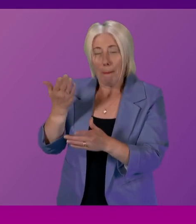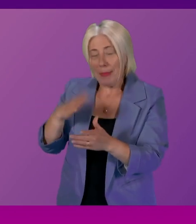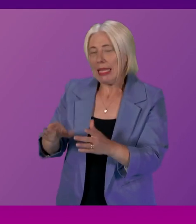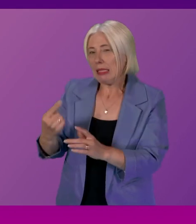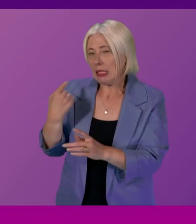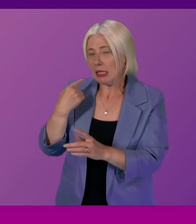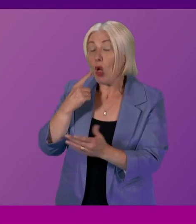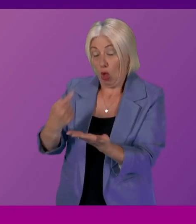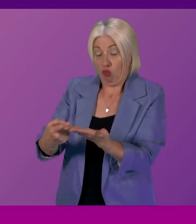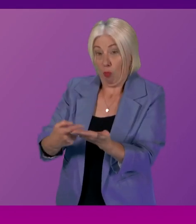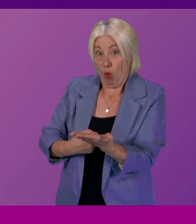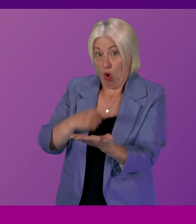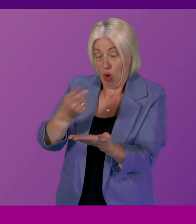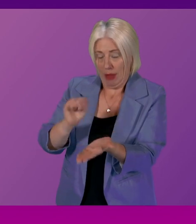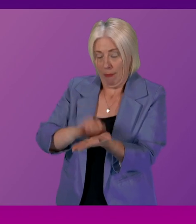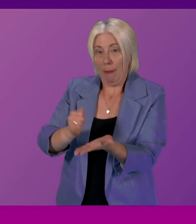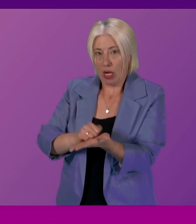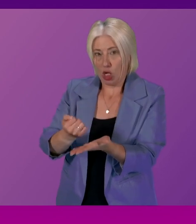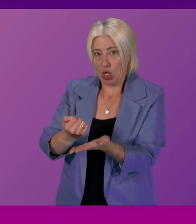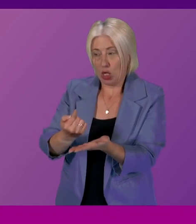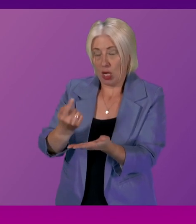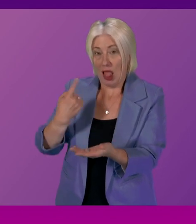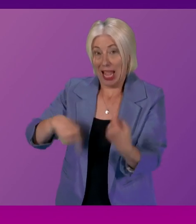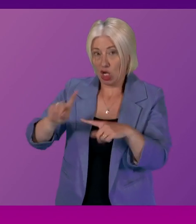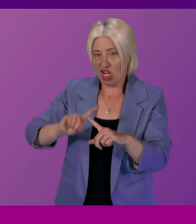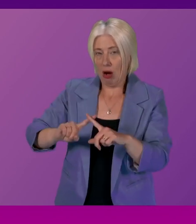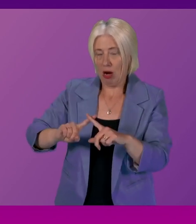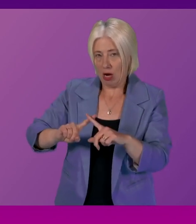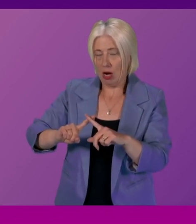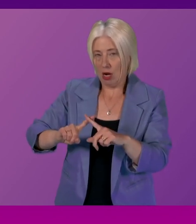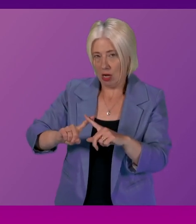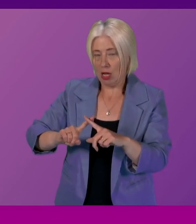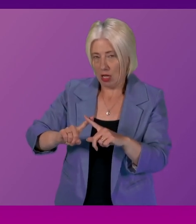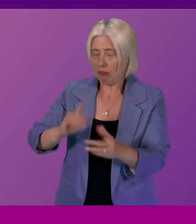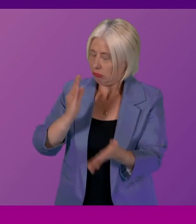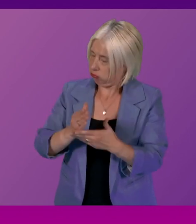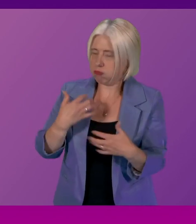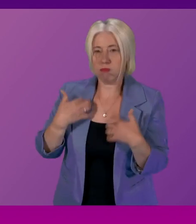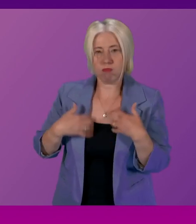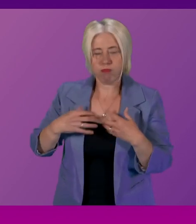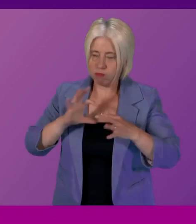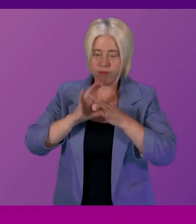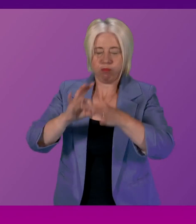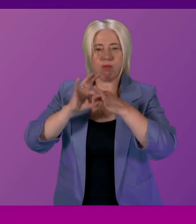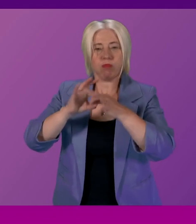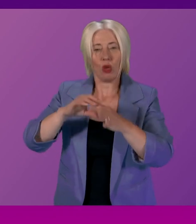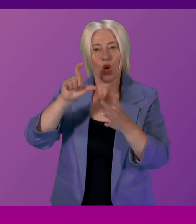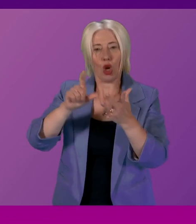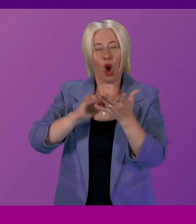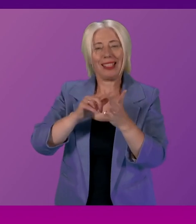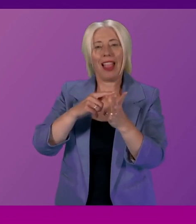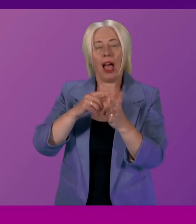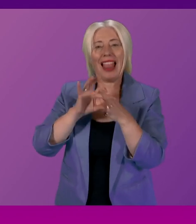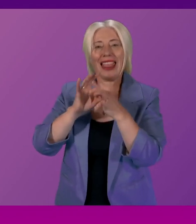and the report of course that you published at the end of last year and we're very much keen to continue to work with COSLA around the town centre